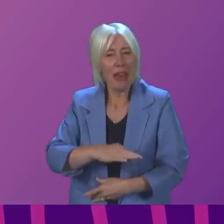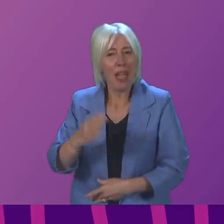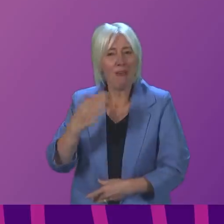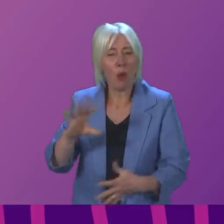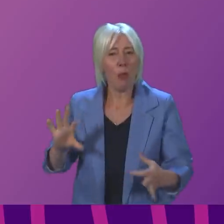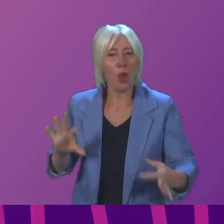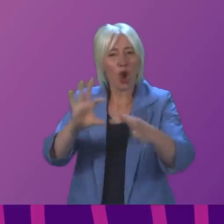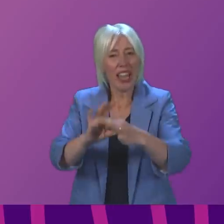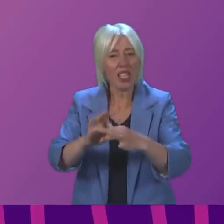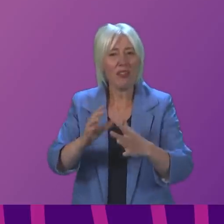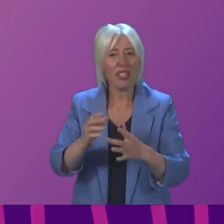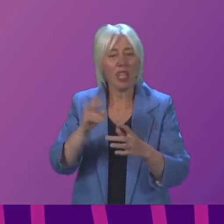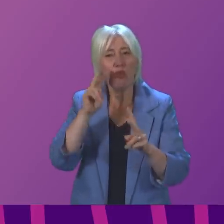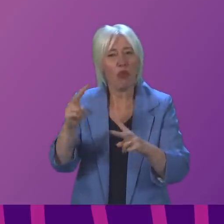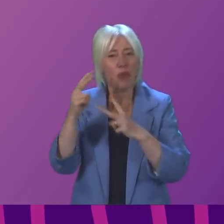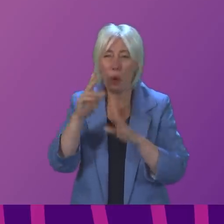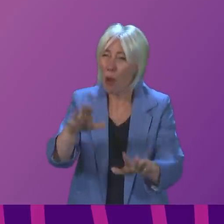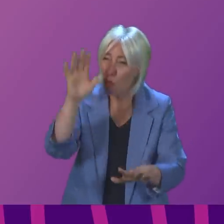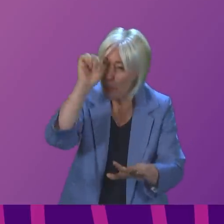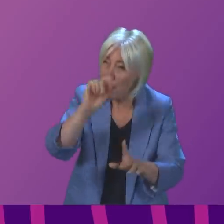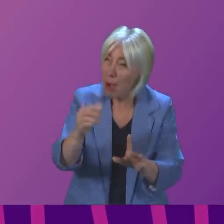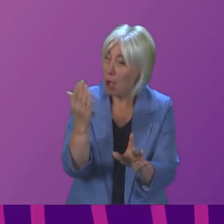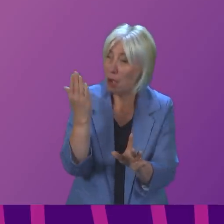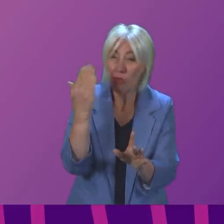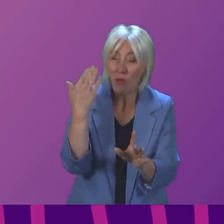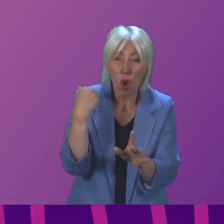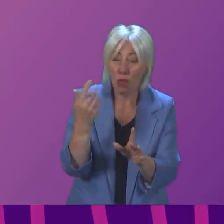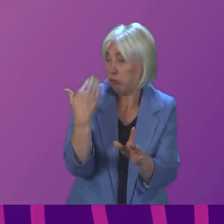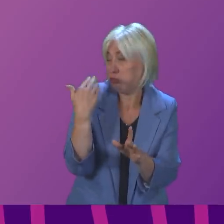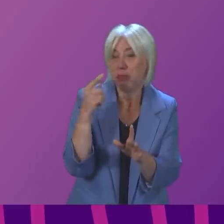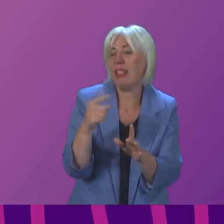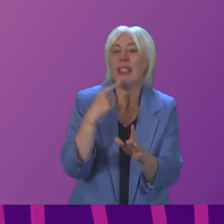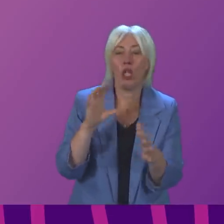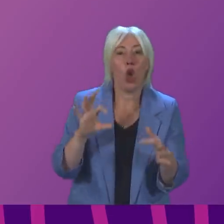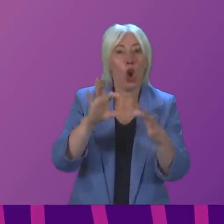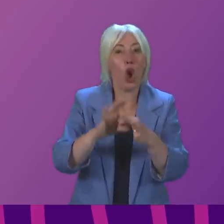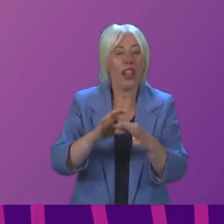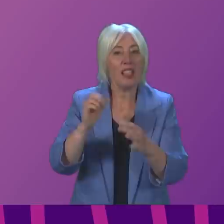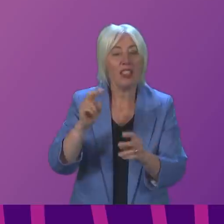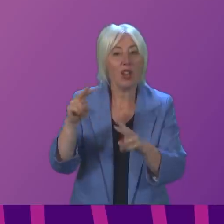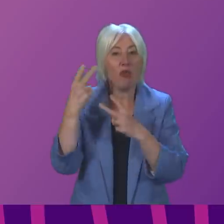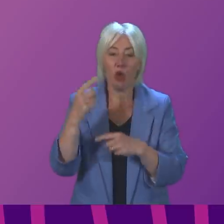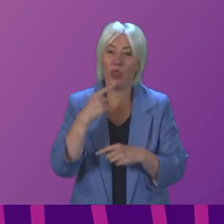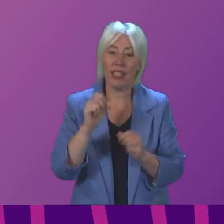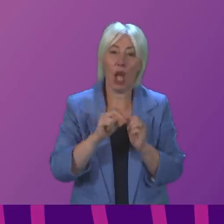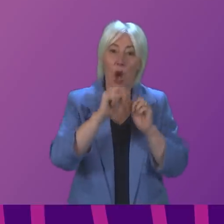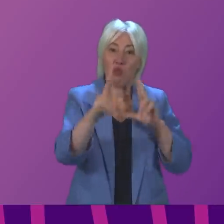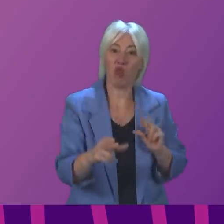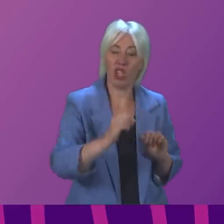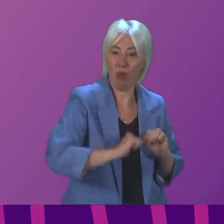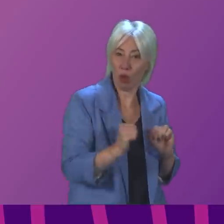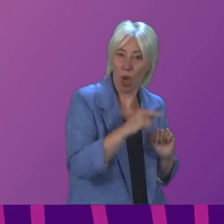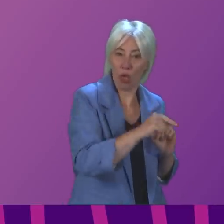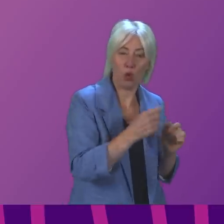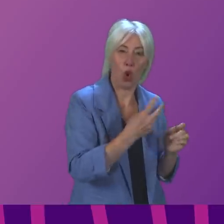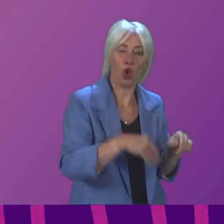connectivity review. But let's not forget, it's not that long ago that we've been told this connectivity review was going to deliver a bridge from Scotland to Northern Ireland. And that was the big